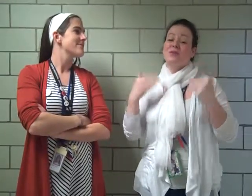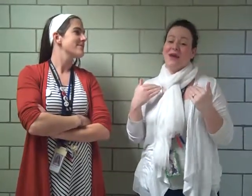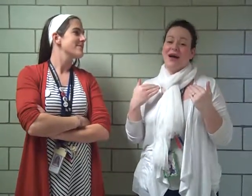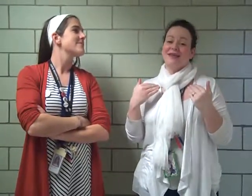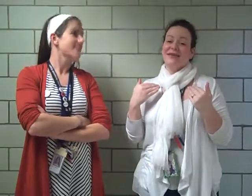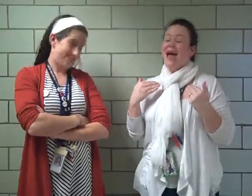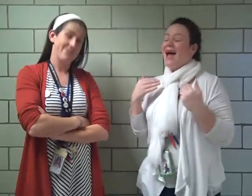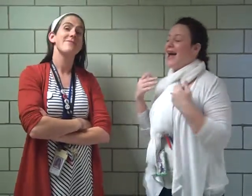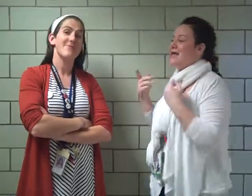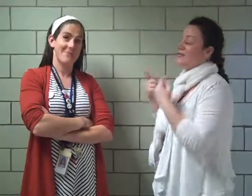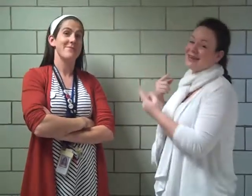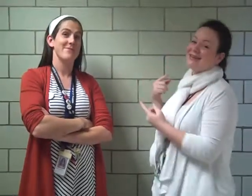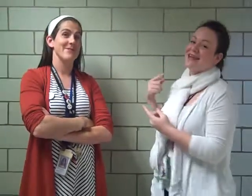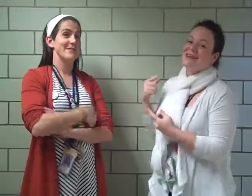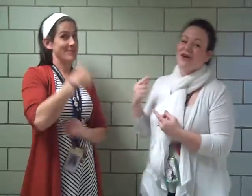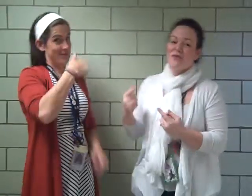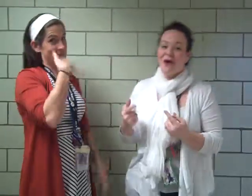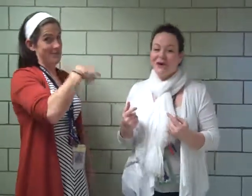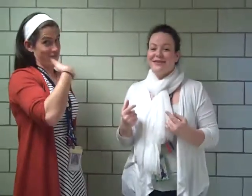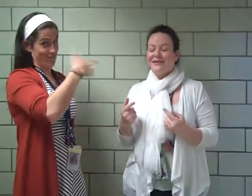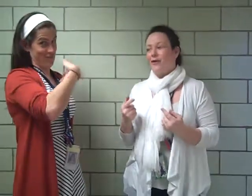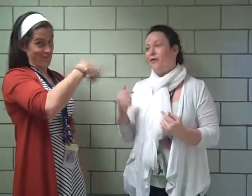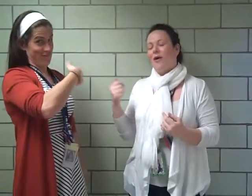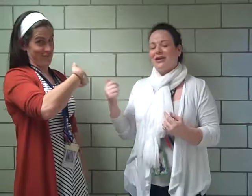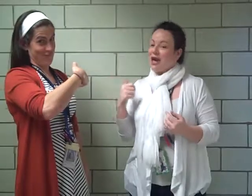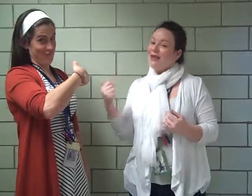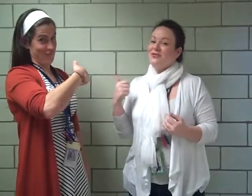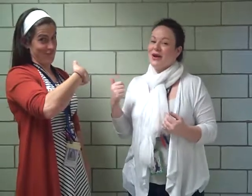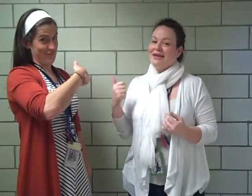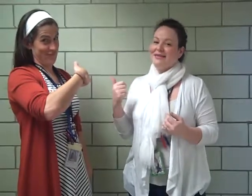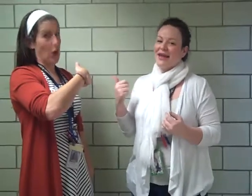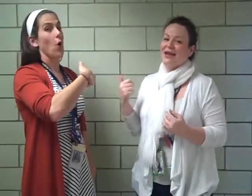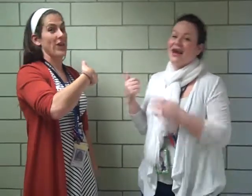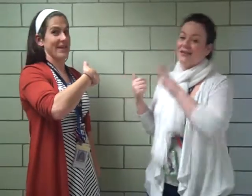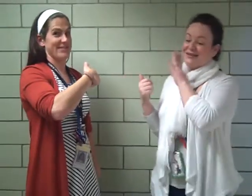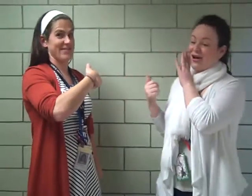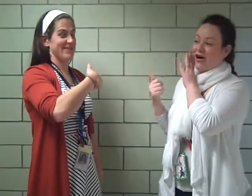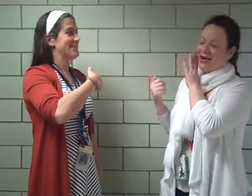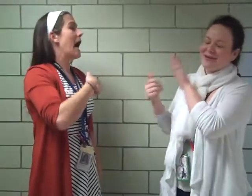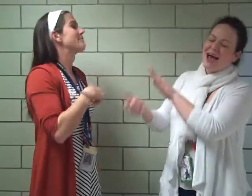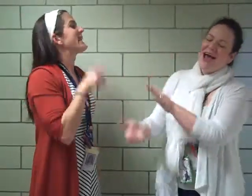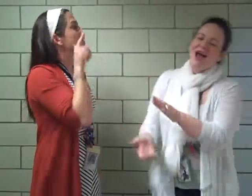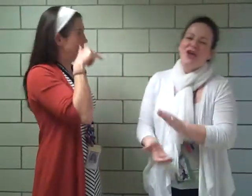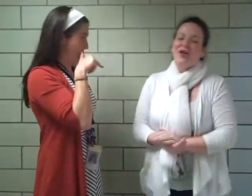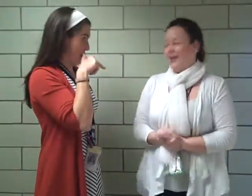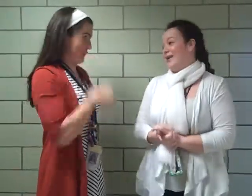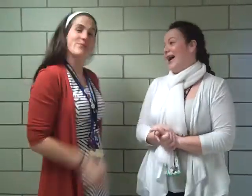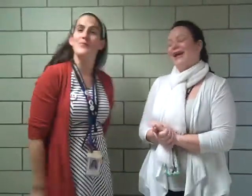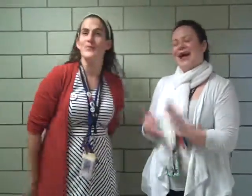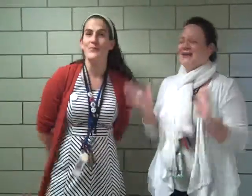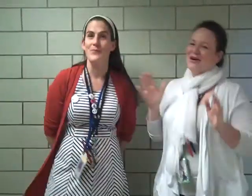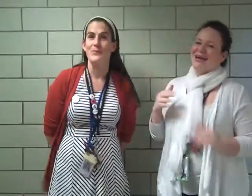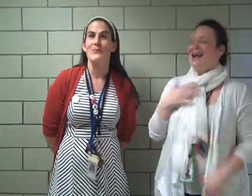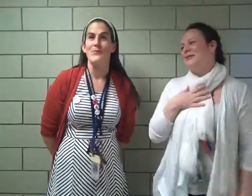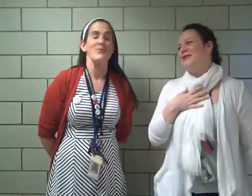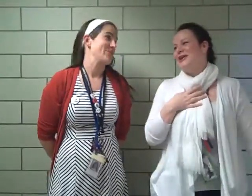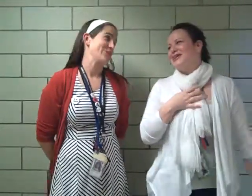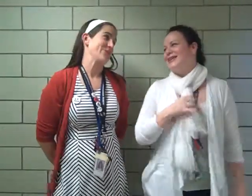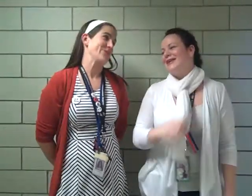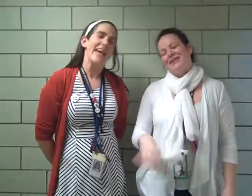Boondocks and race us at go-karts, or watch us race, because it's on, I don't know, I'm pretty good at this, I've done